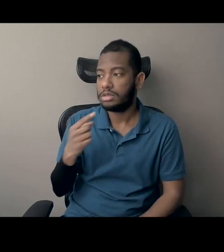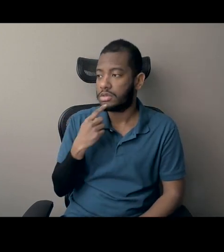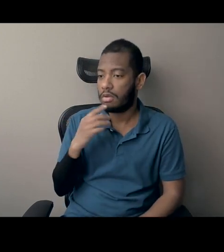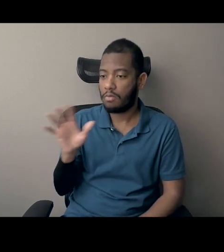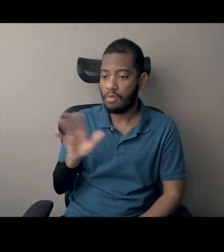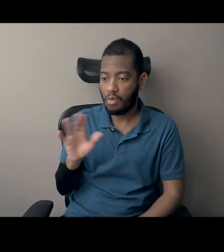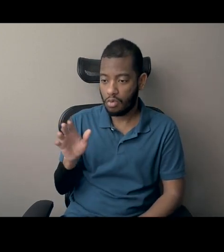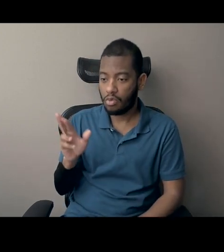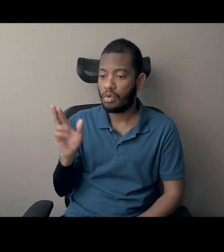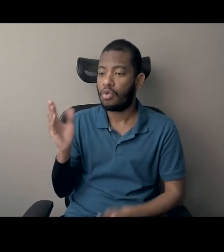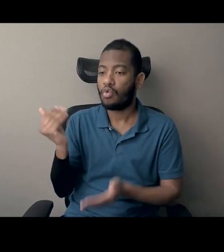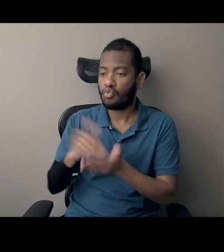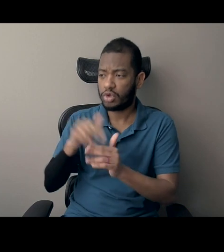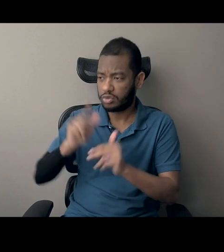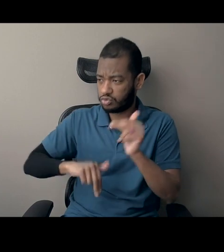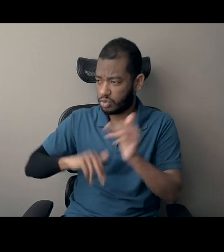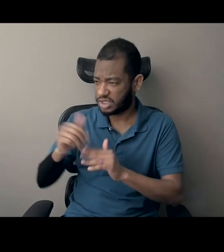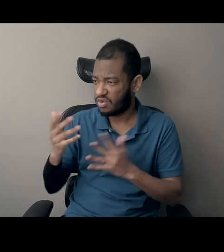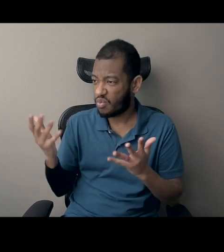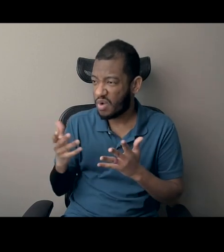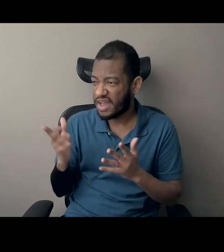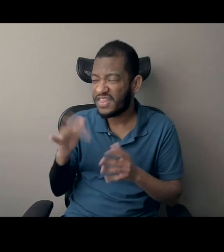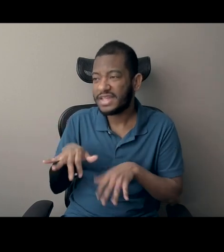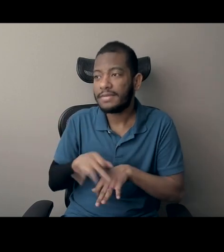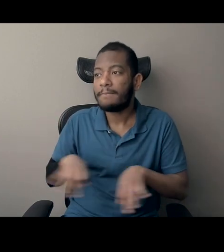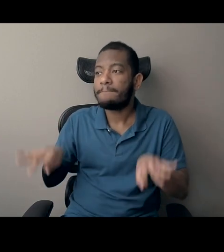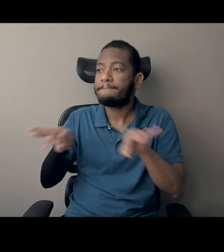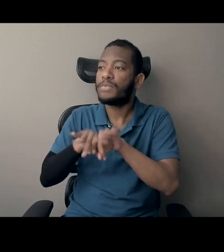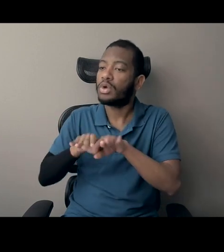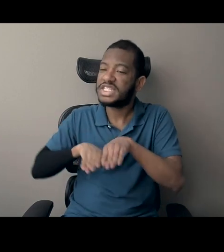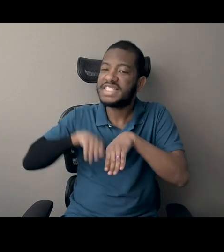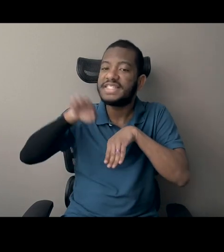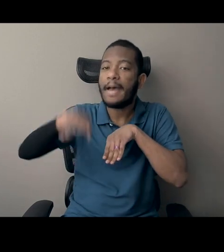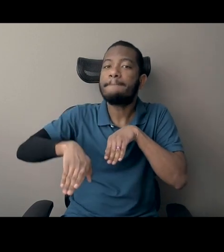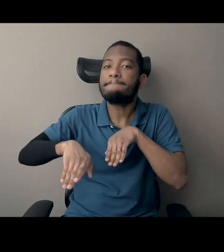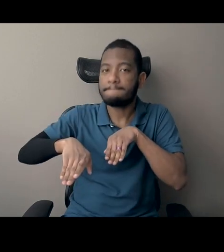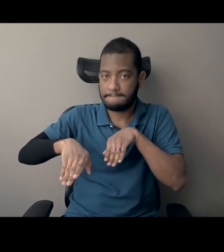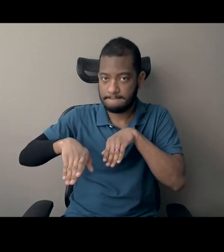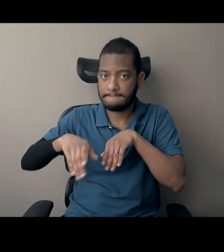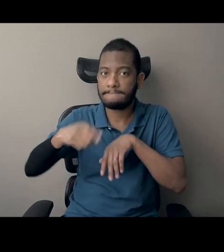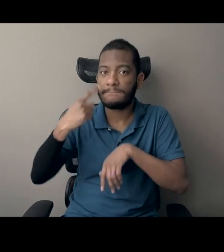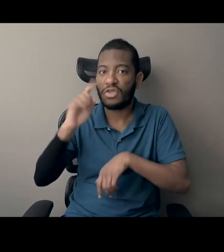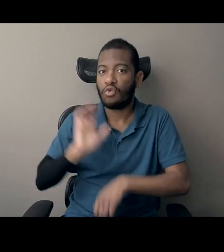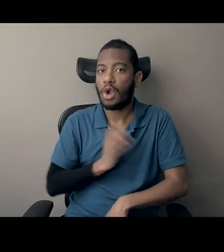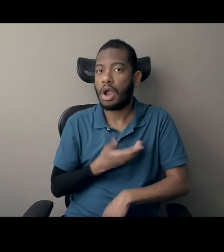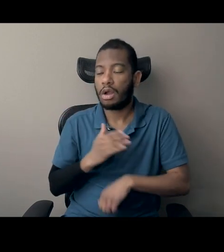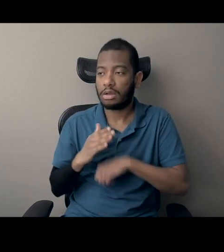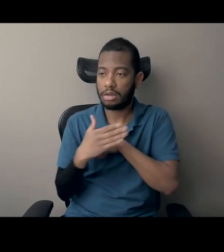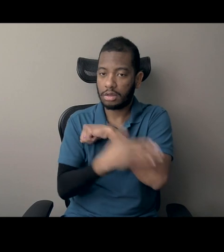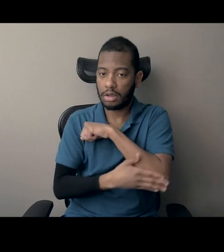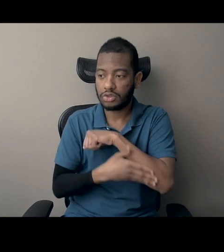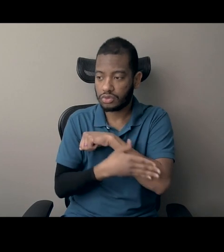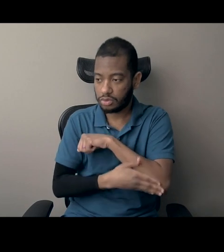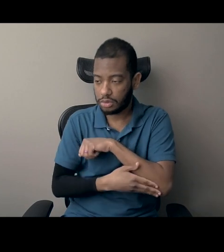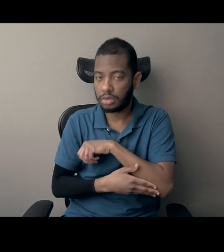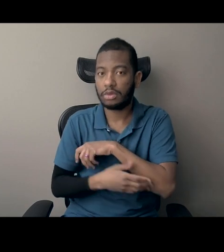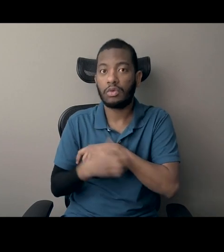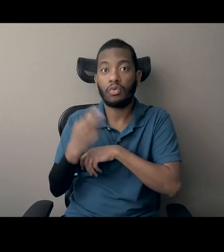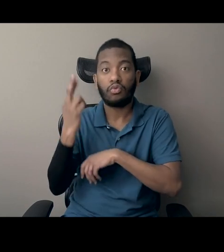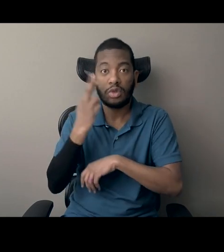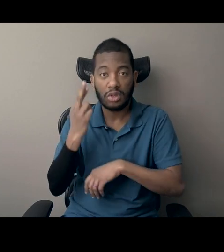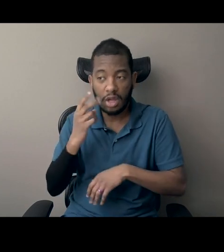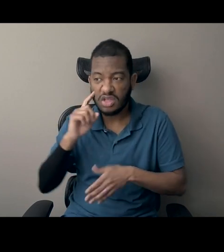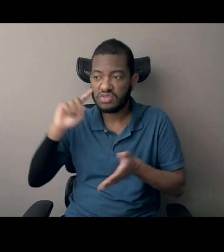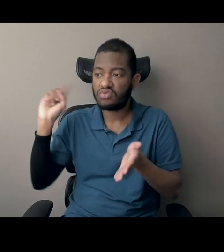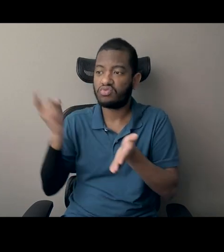reconstruction actually was, was it was an important step in our country, realizing the principles of our